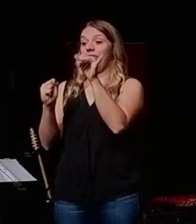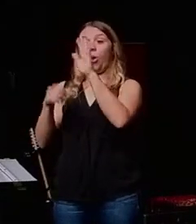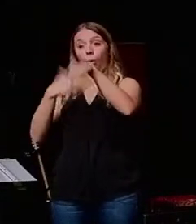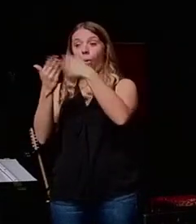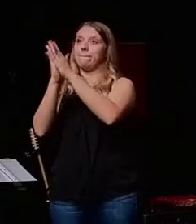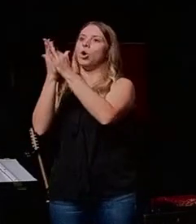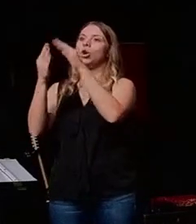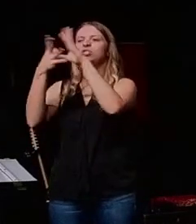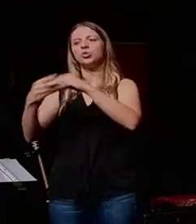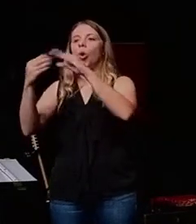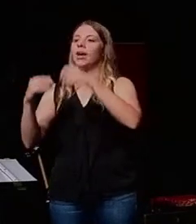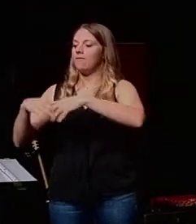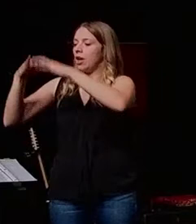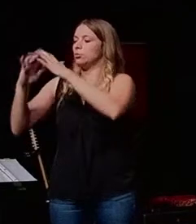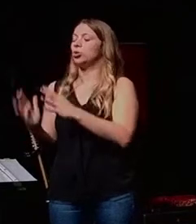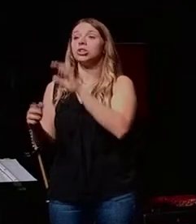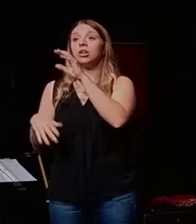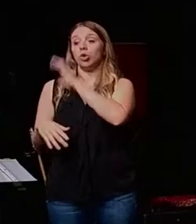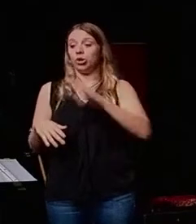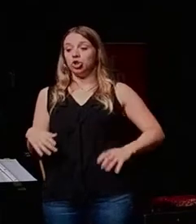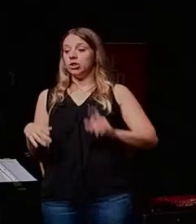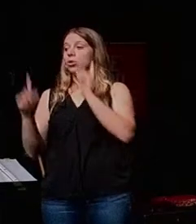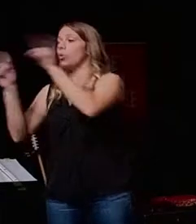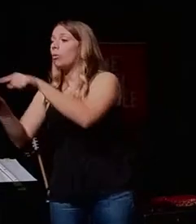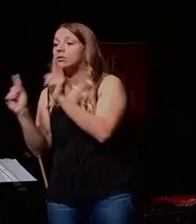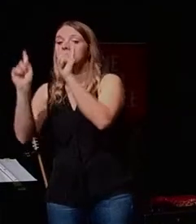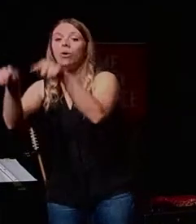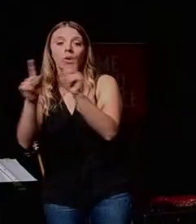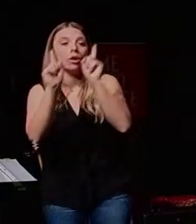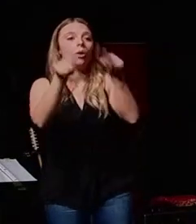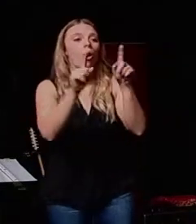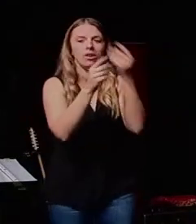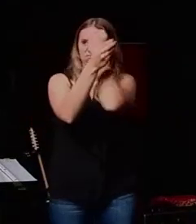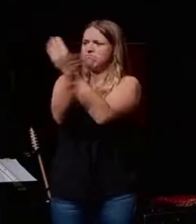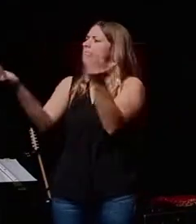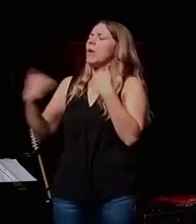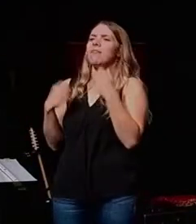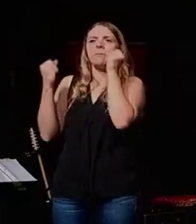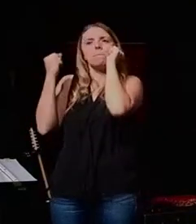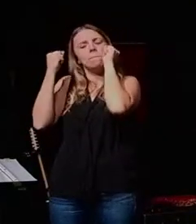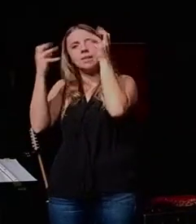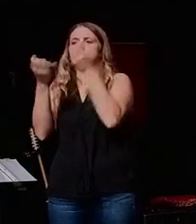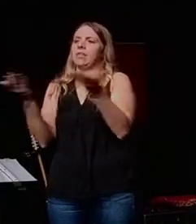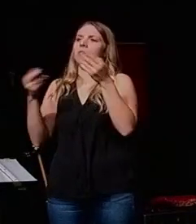of Christians going from one place to another and just saying, we have this amazing thing called the kingdom of God.